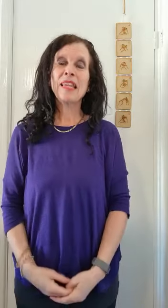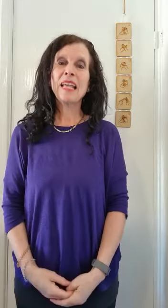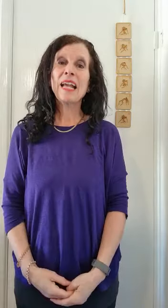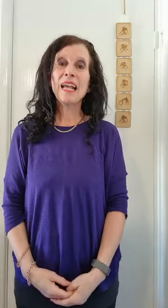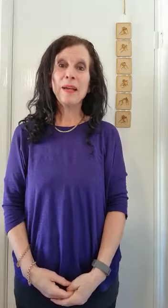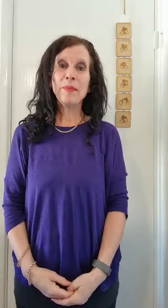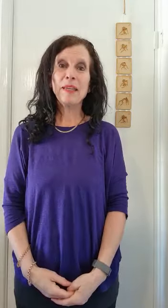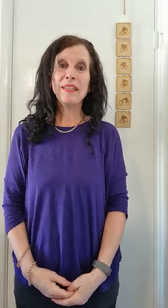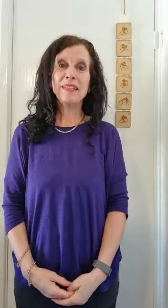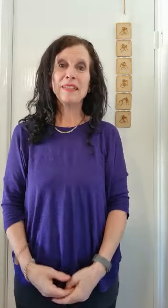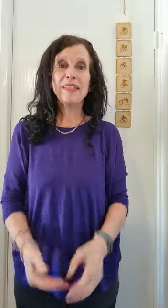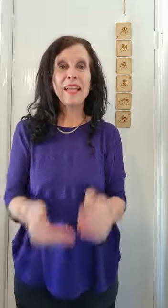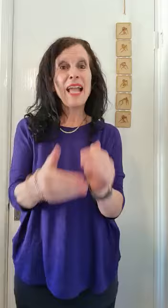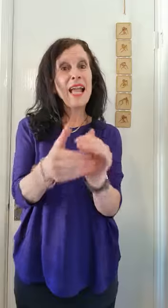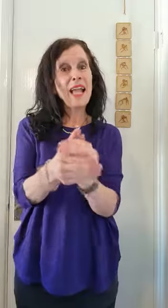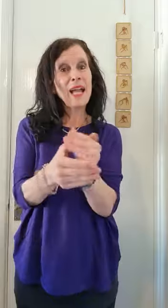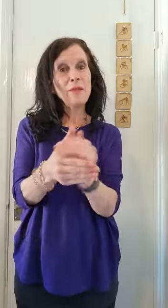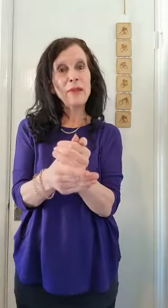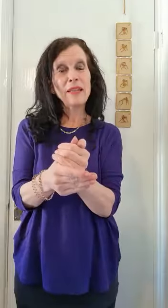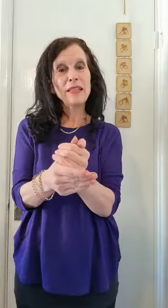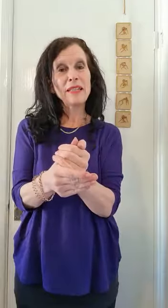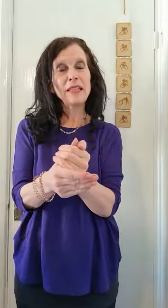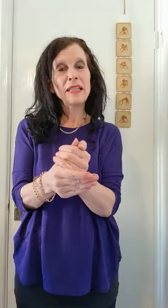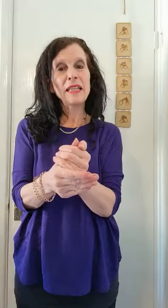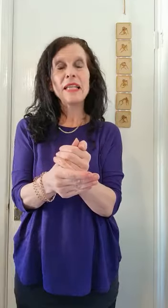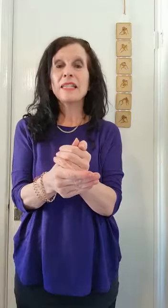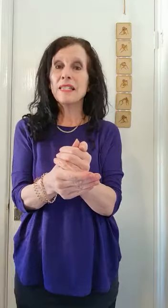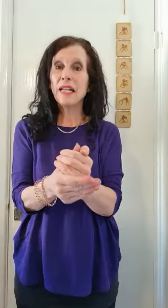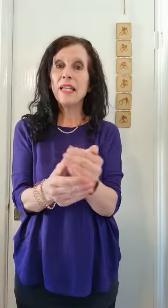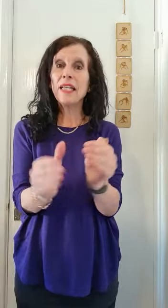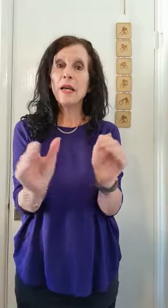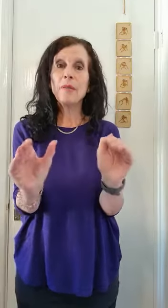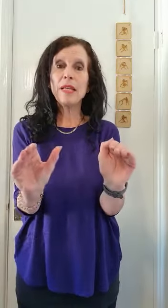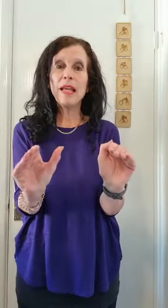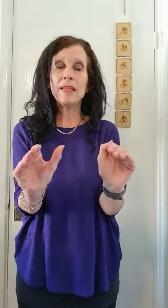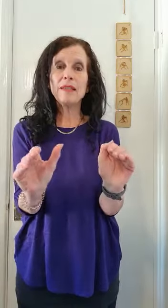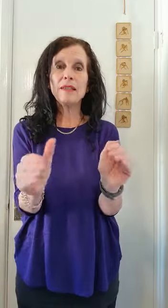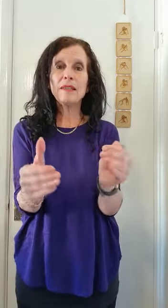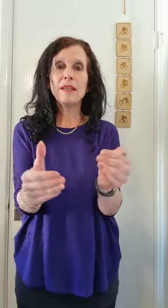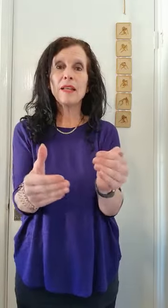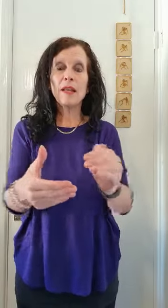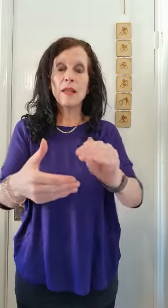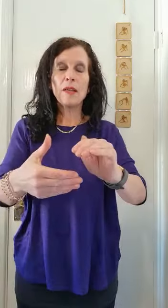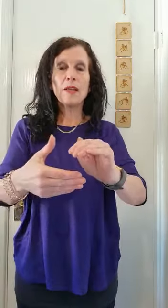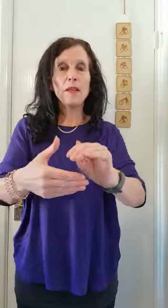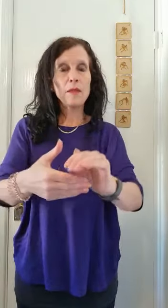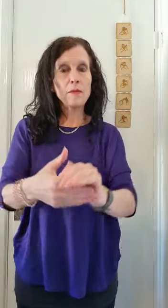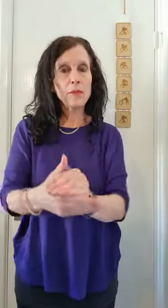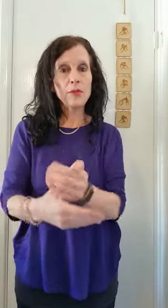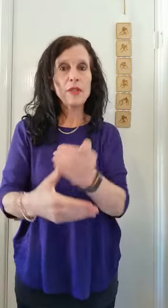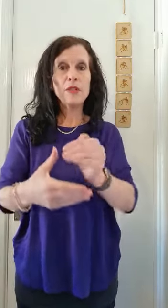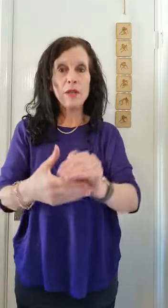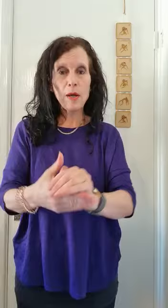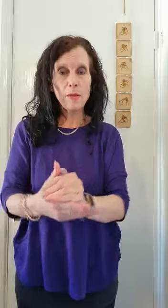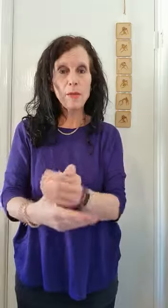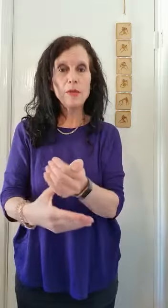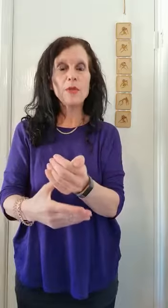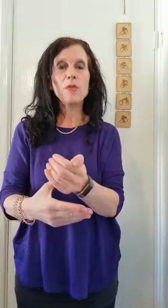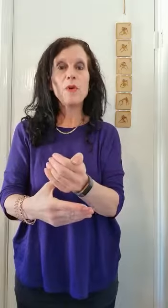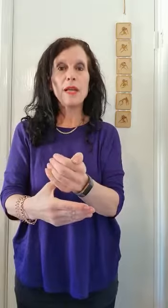Happy, happy. Slightly cupped hands moving upwards twice.